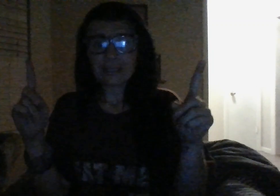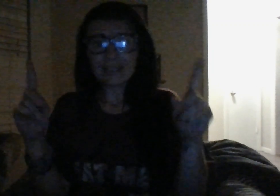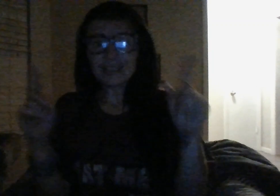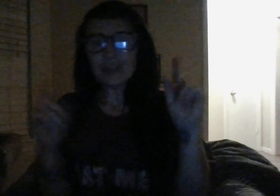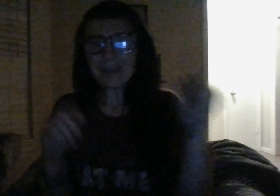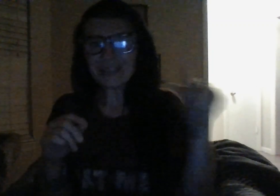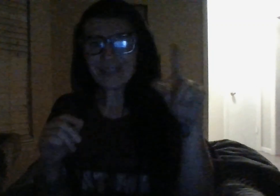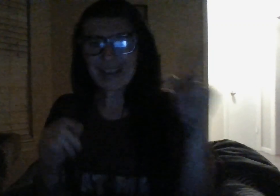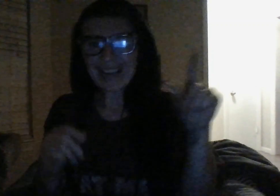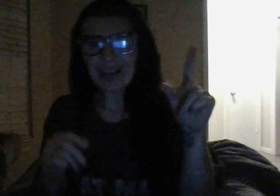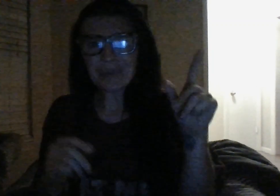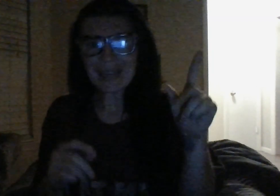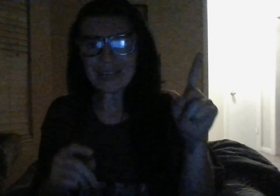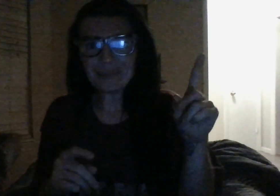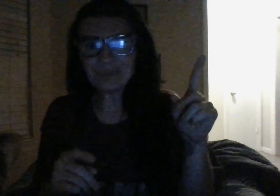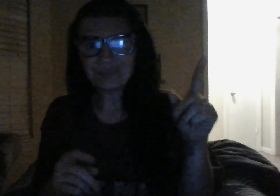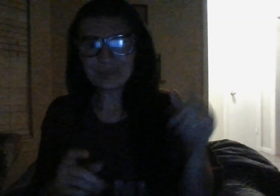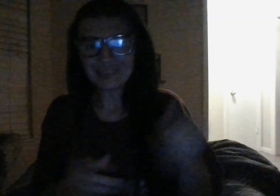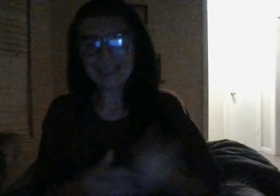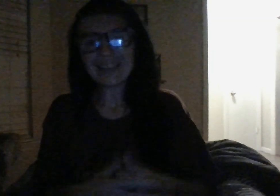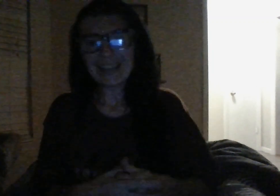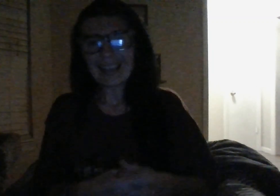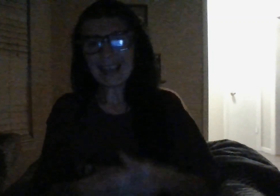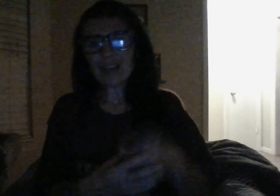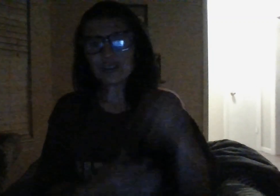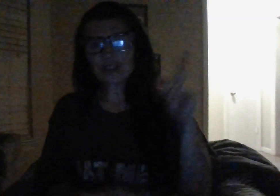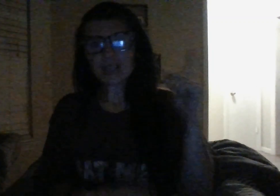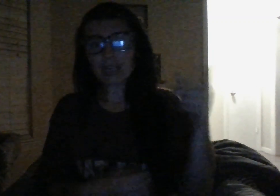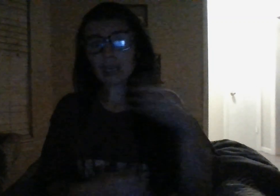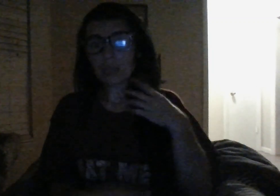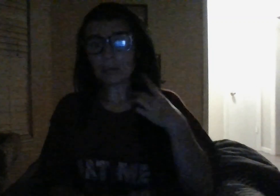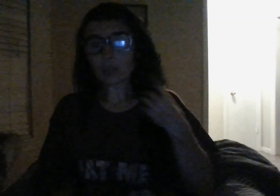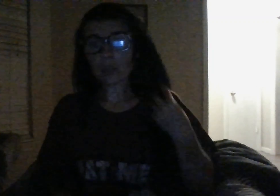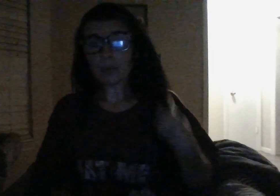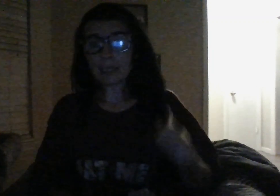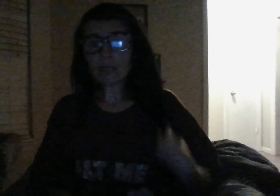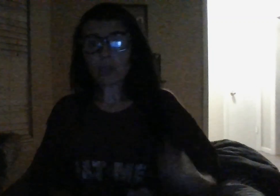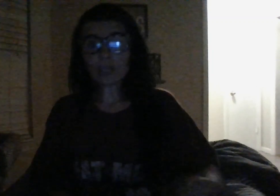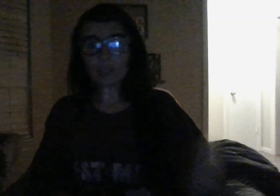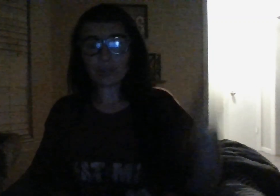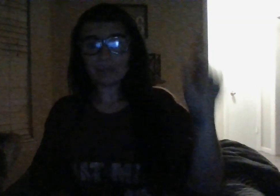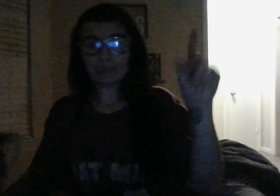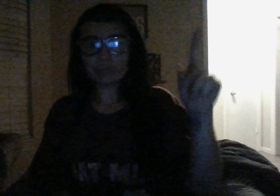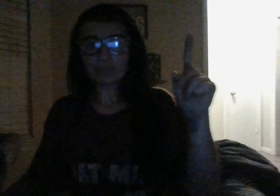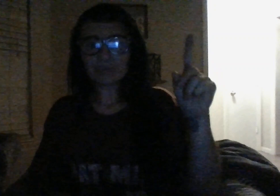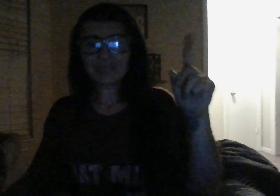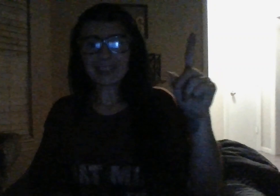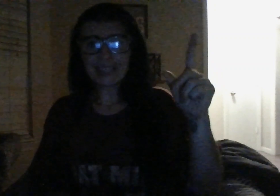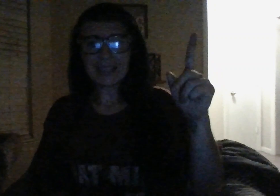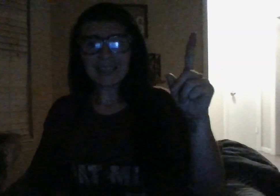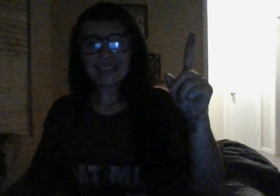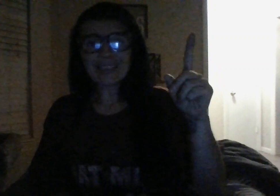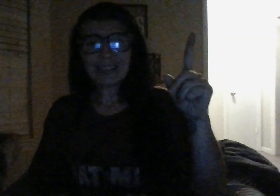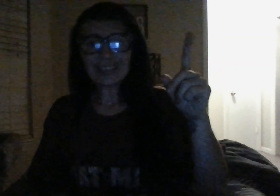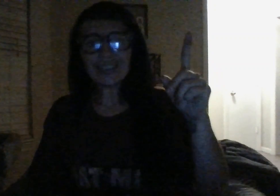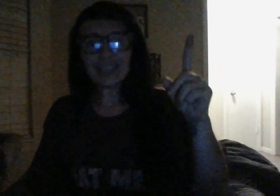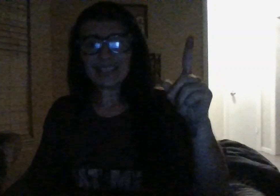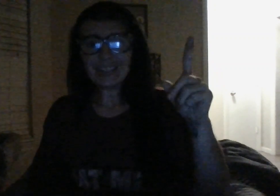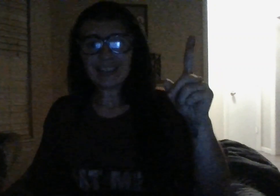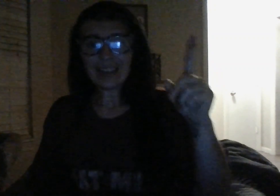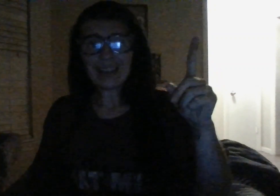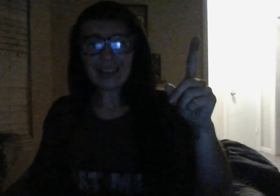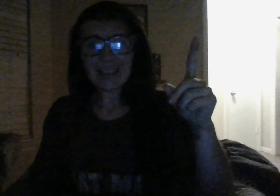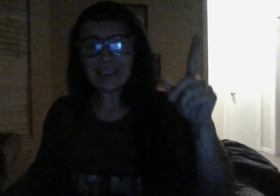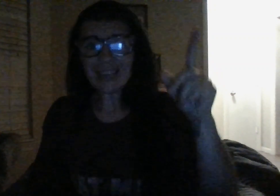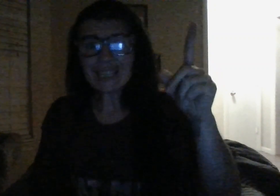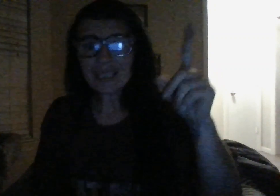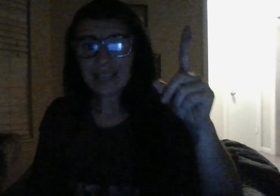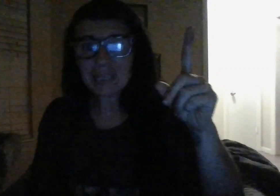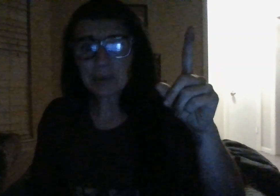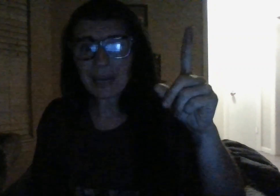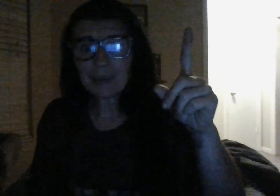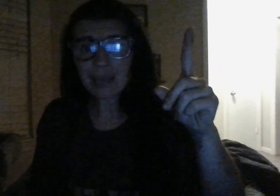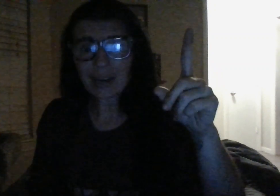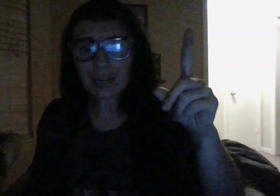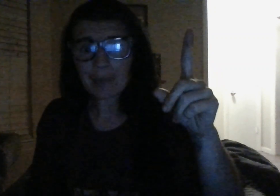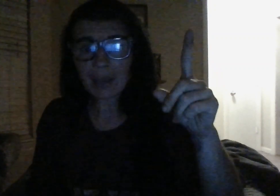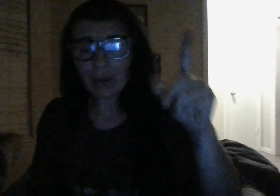you're about to find out ma'am i heard you're gonna um you're gonna place a lawsuit good that's that's what i'm talking about